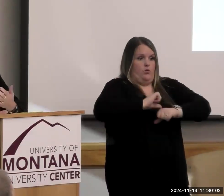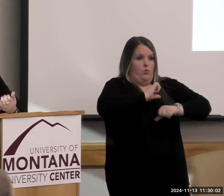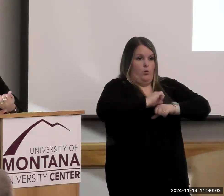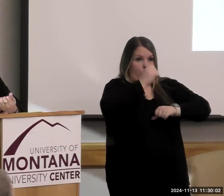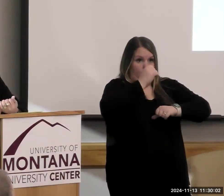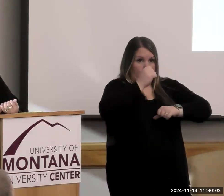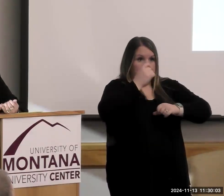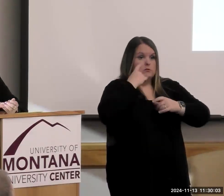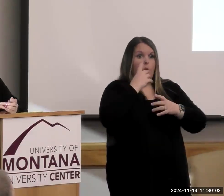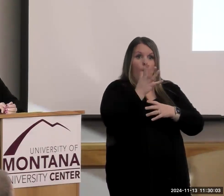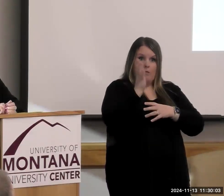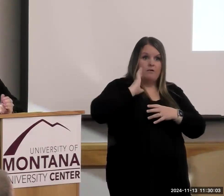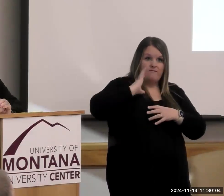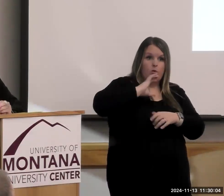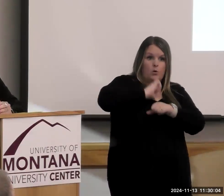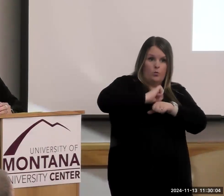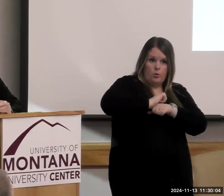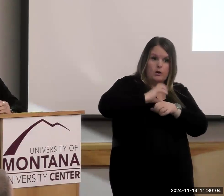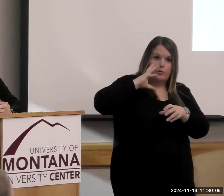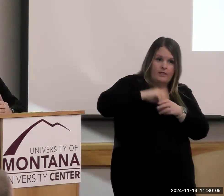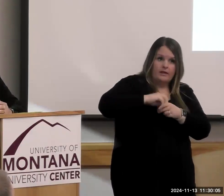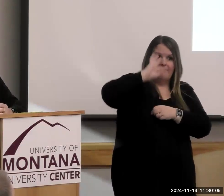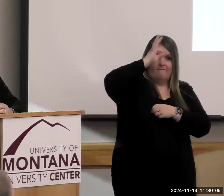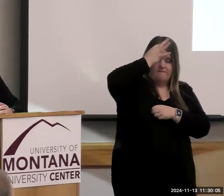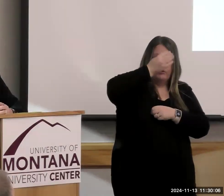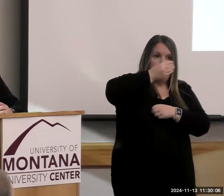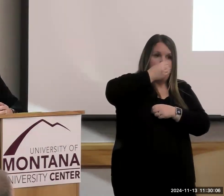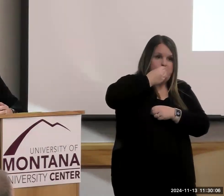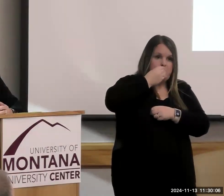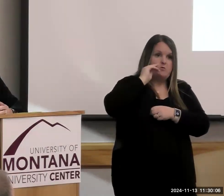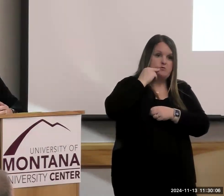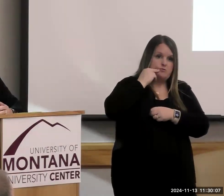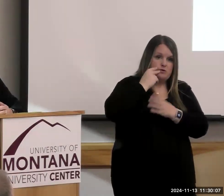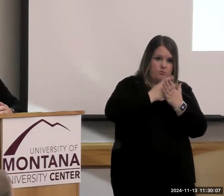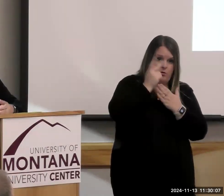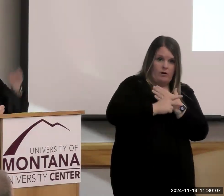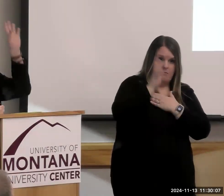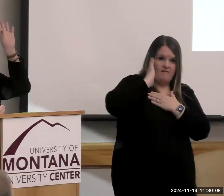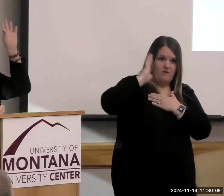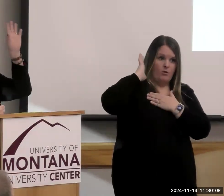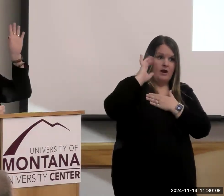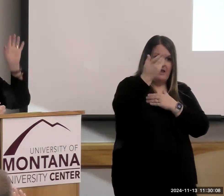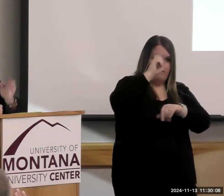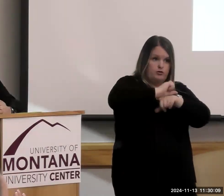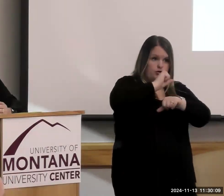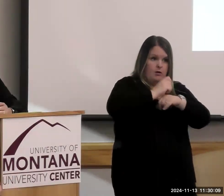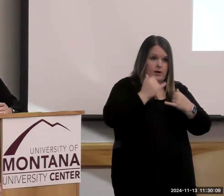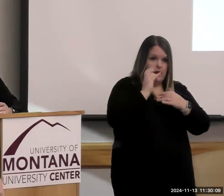has been in a federal food and nutrition program before. If you're employed there, stand up, please.